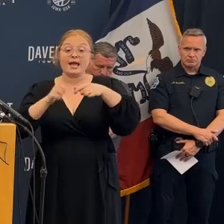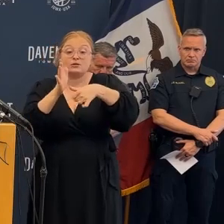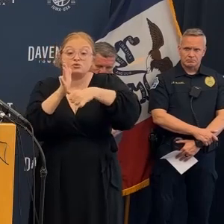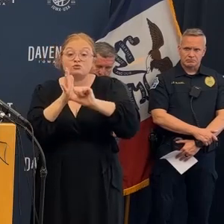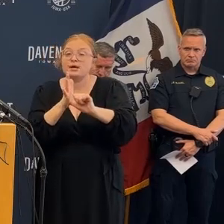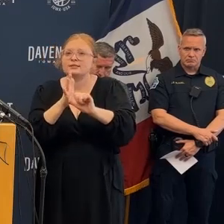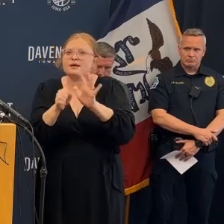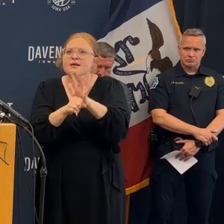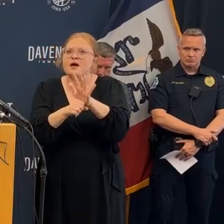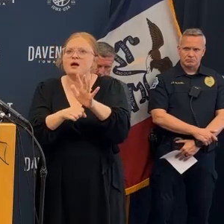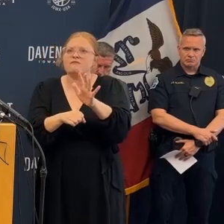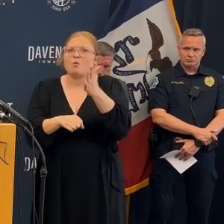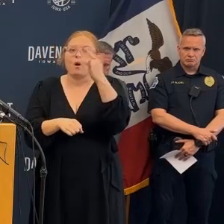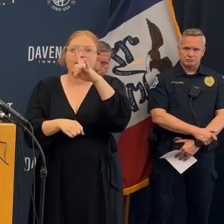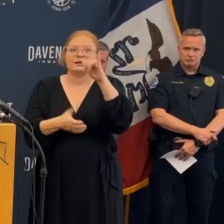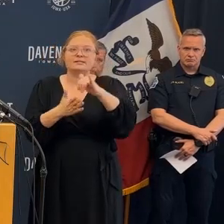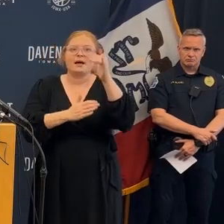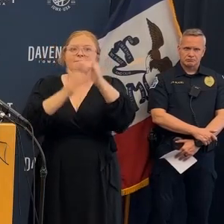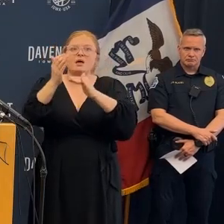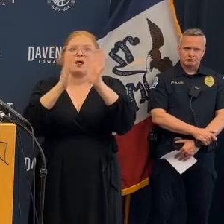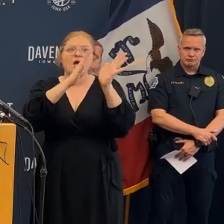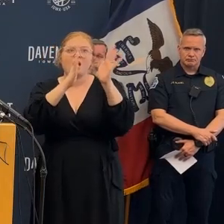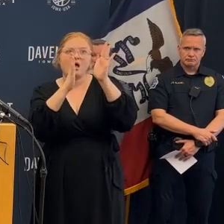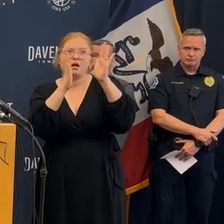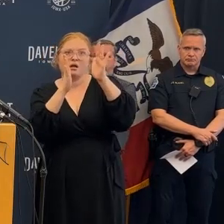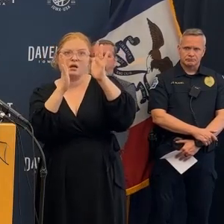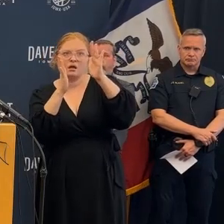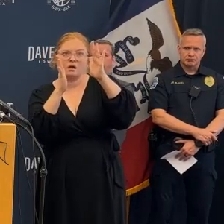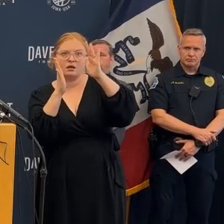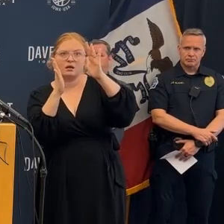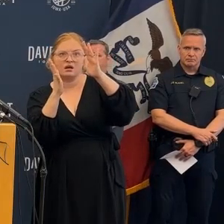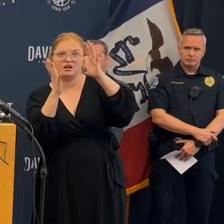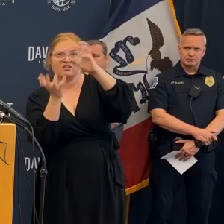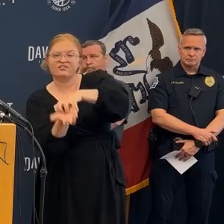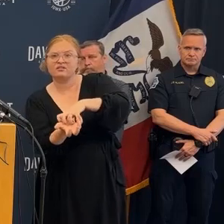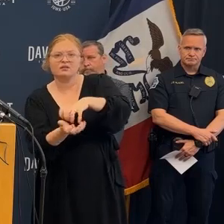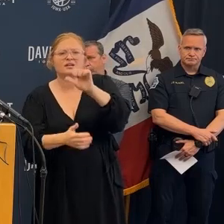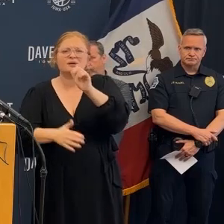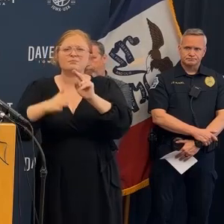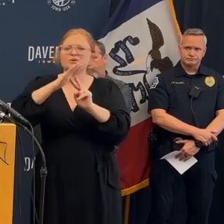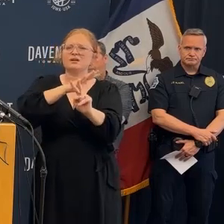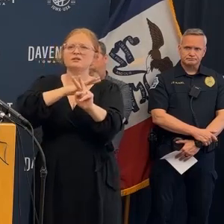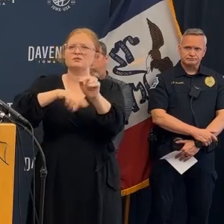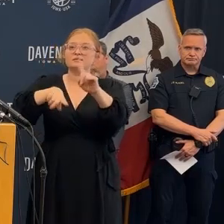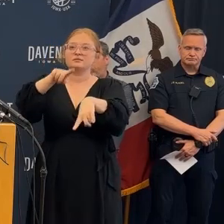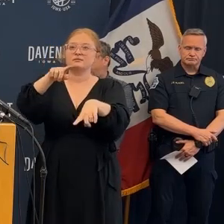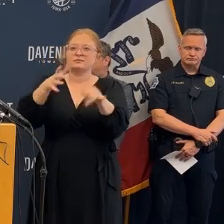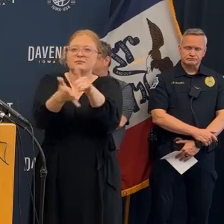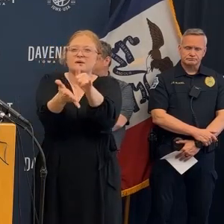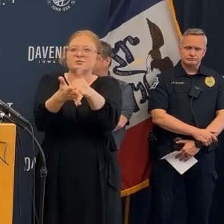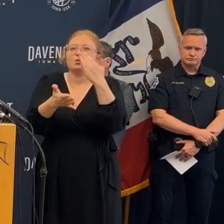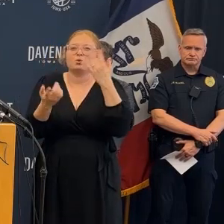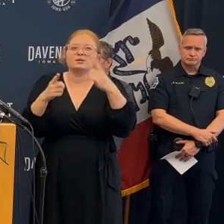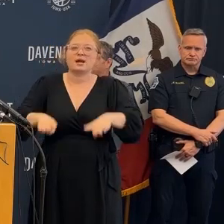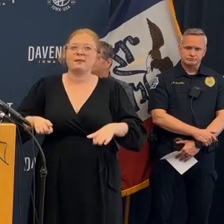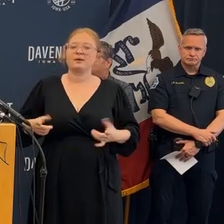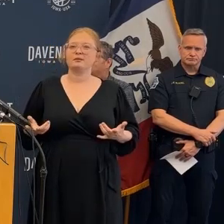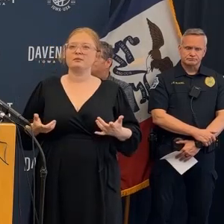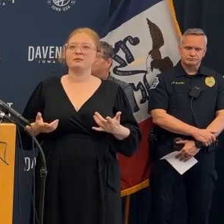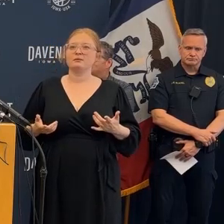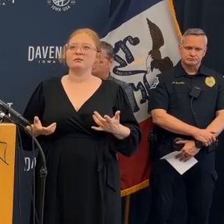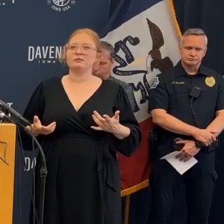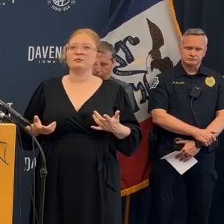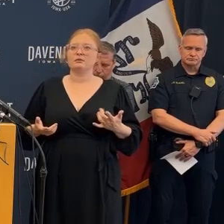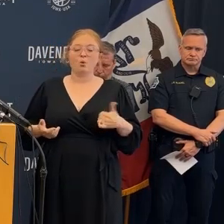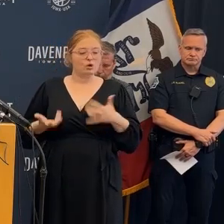come down in an uncontrolled manner because that is going to cause issues for both us as public safety and the